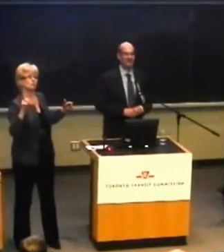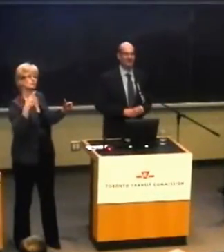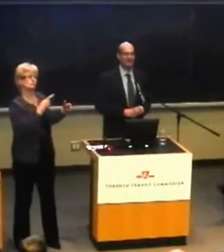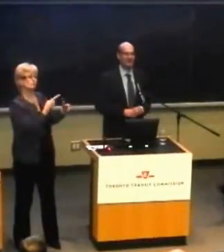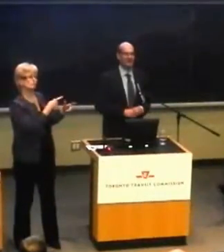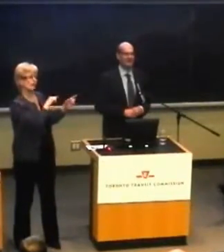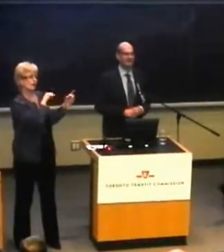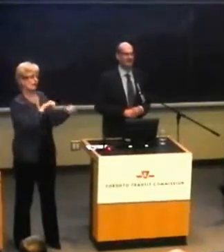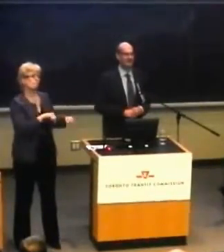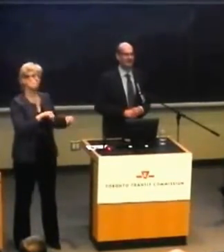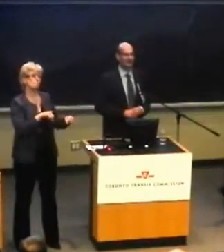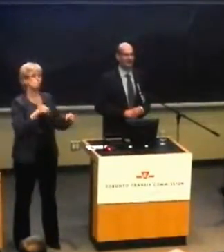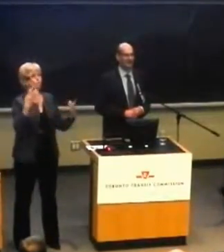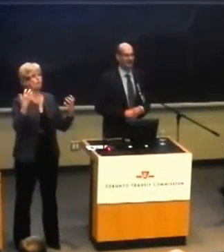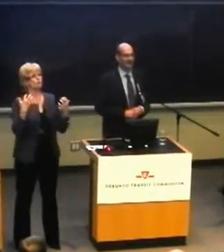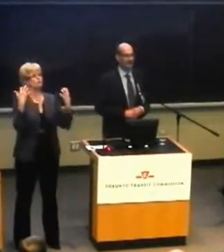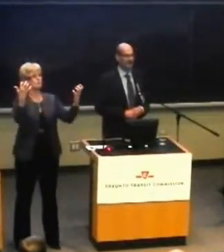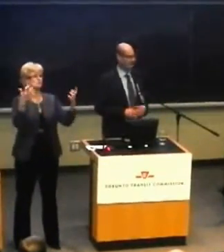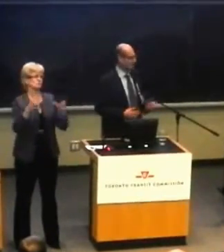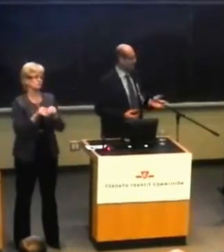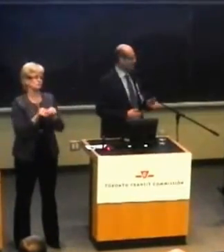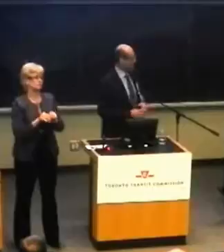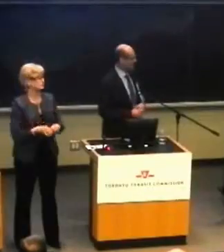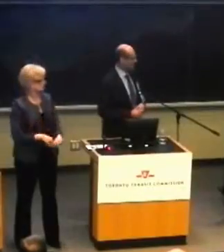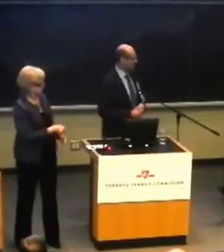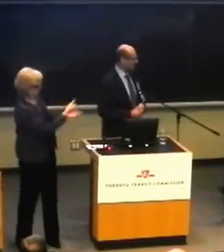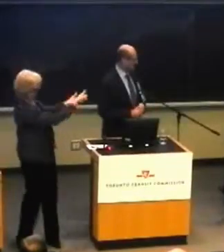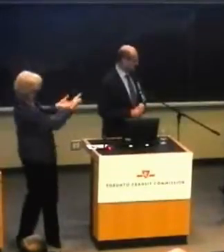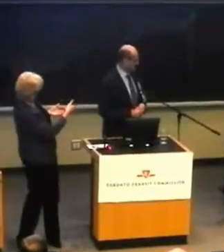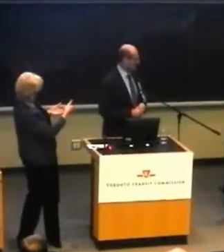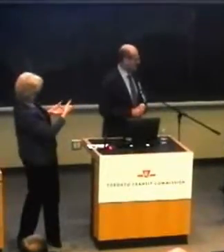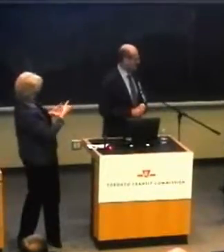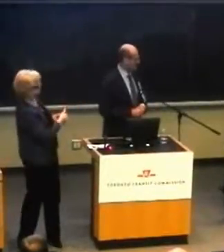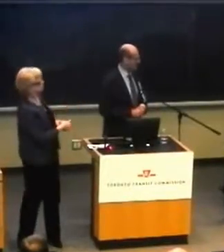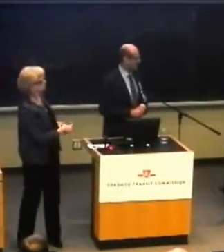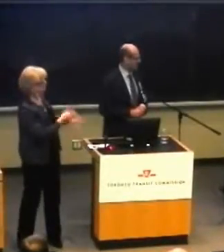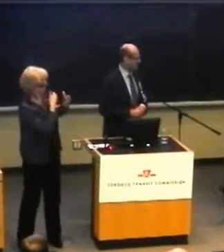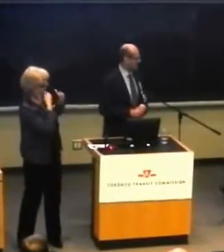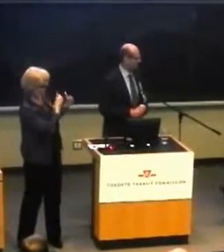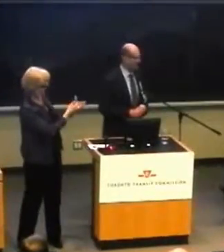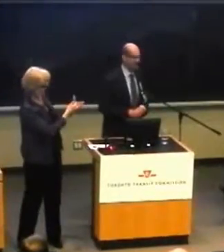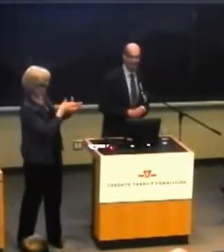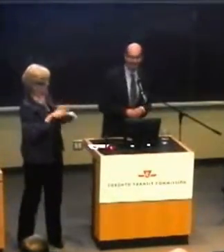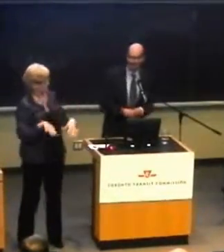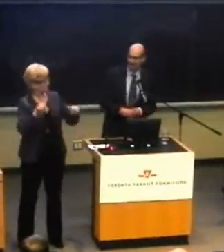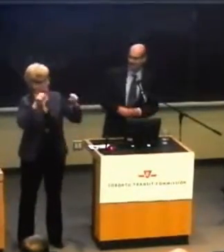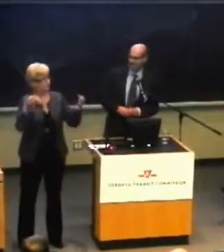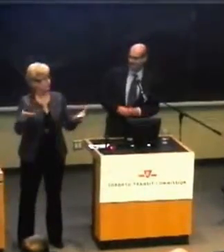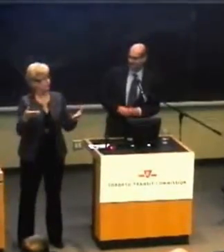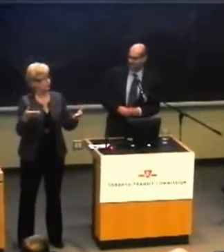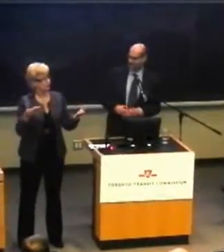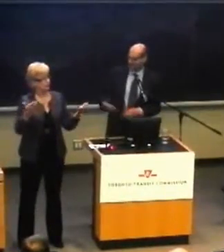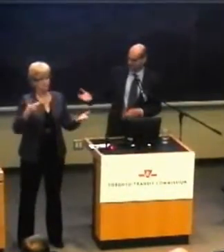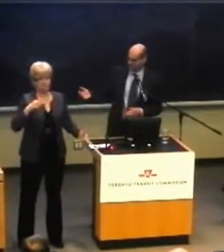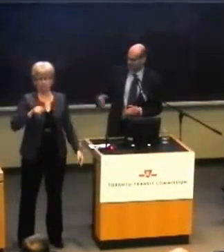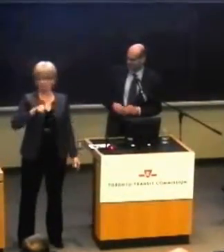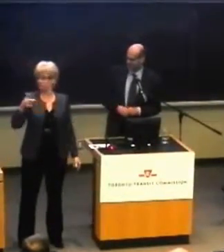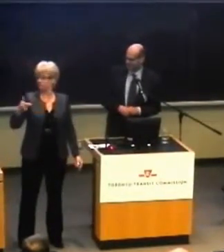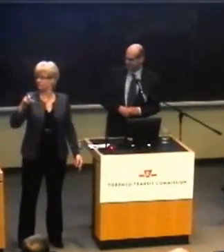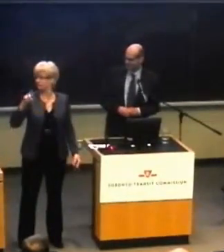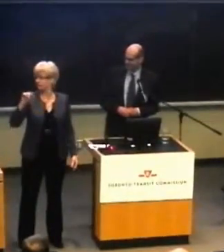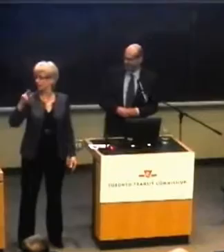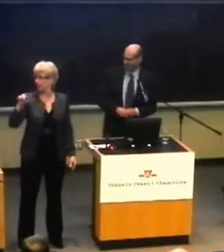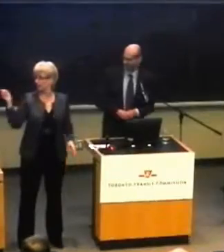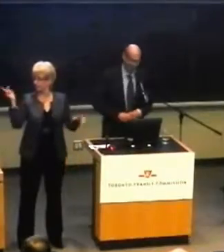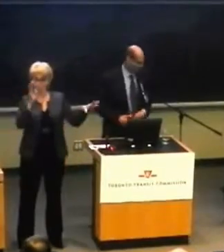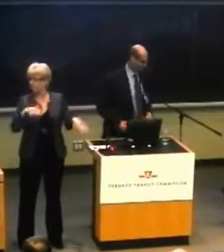to come here to have the town hall. We welcome you, we thank you for having it here, and I guess Dan I'll turn it over to you